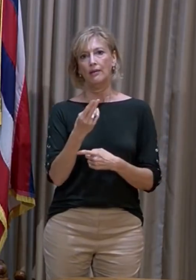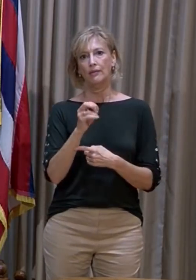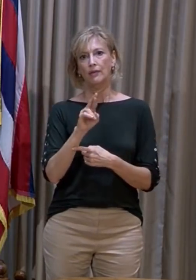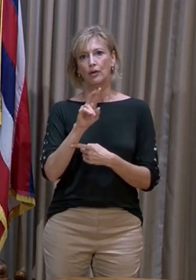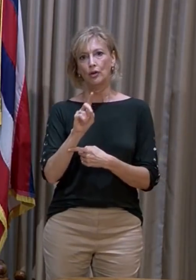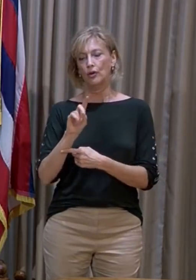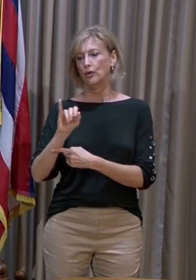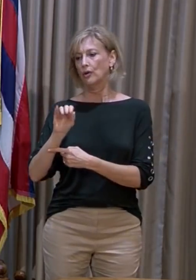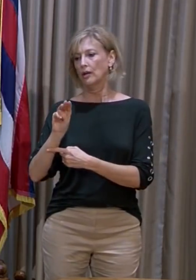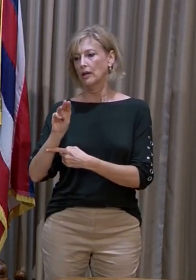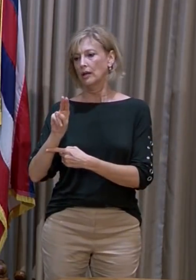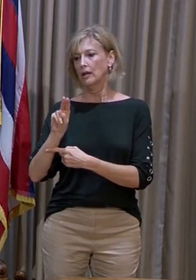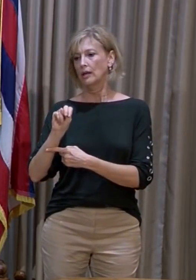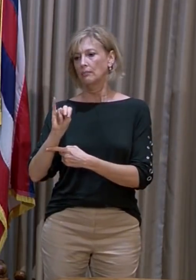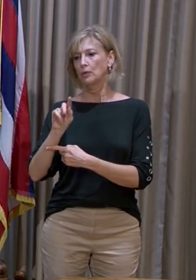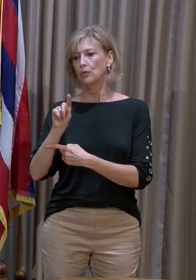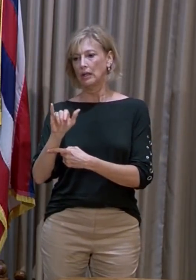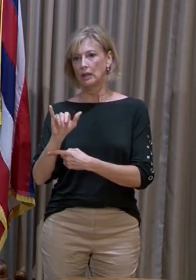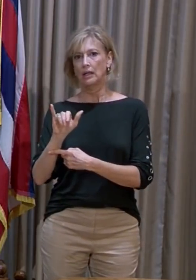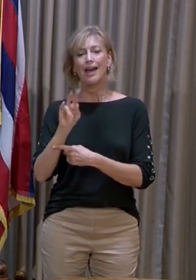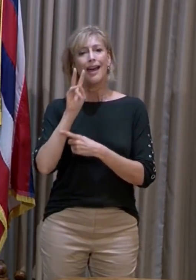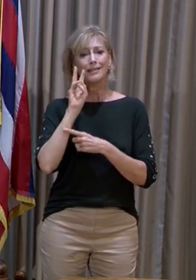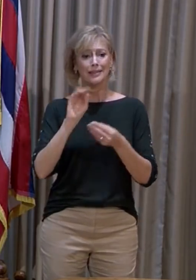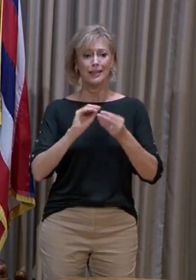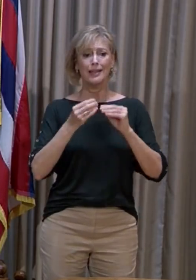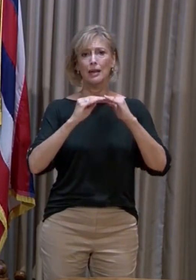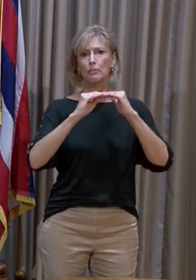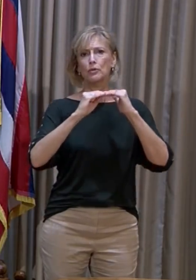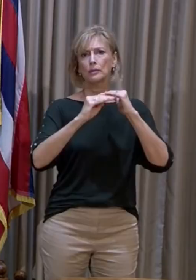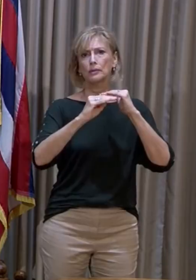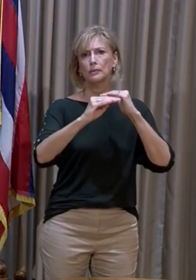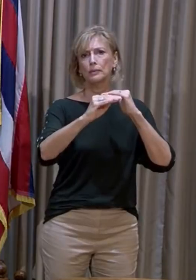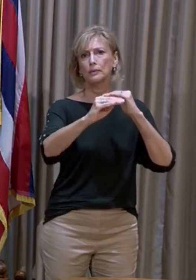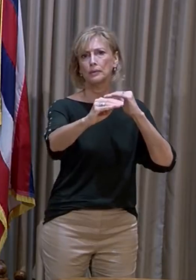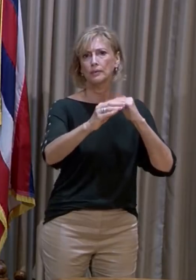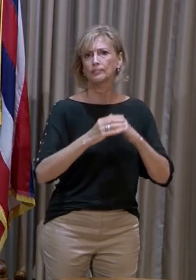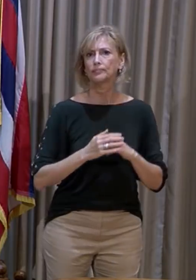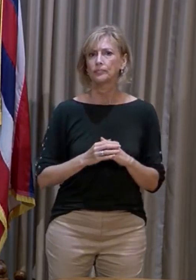the number of cases be stable. Tom, did you have a follow-up?